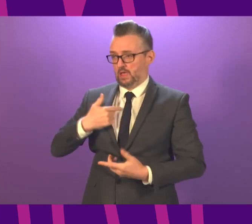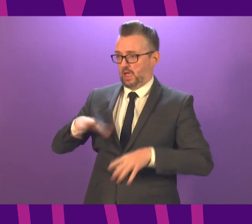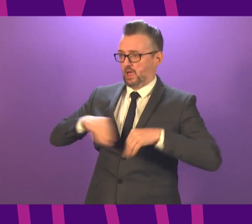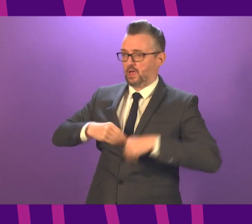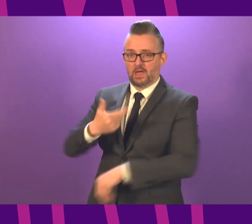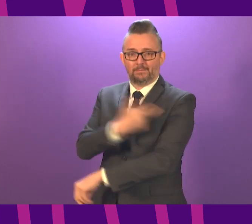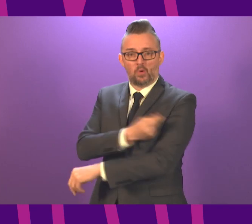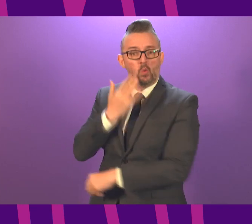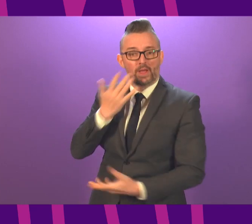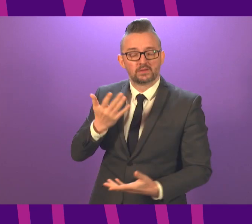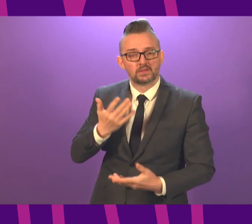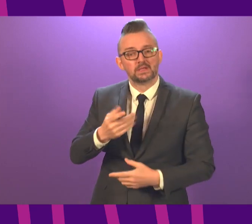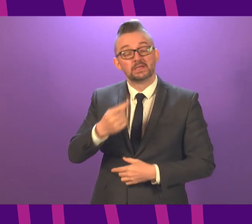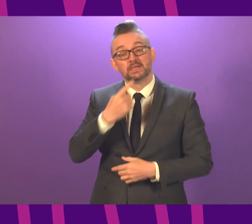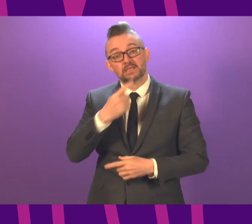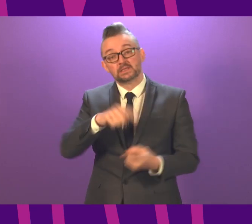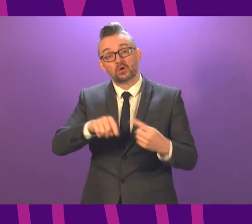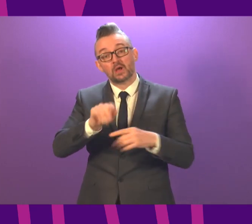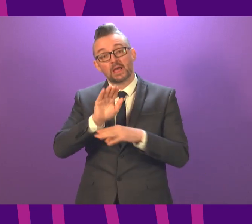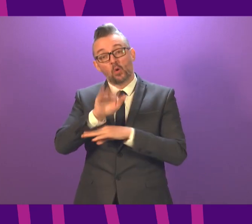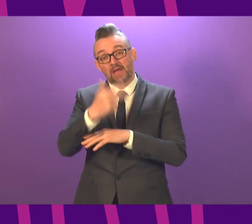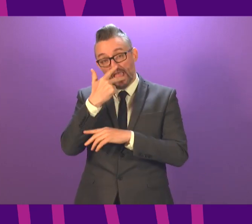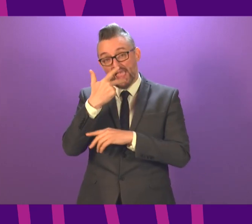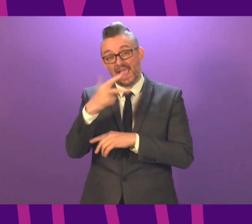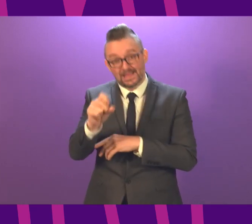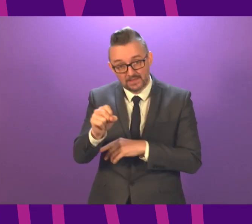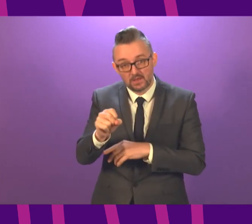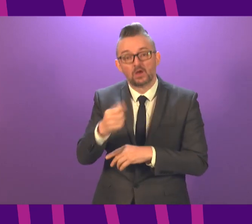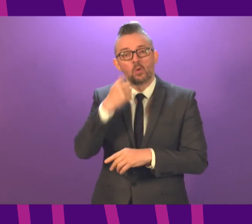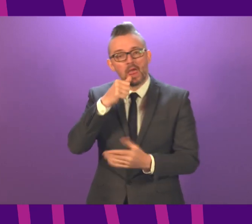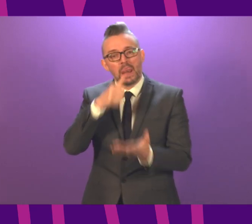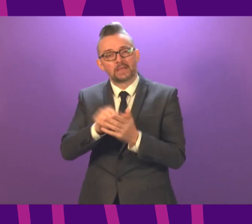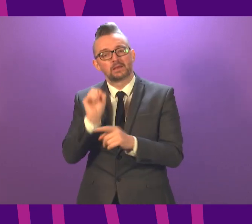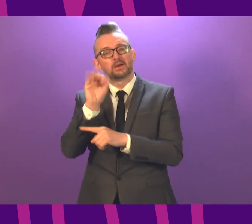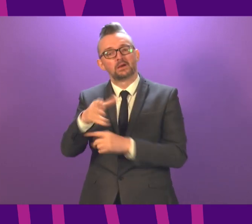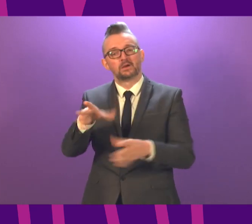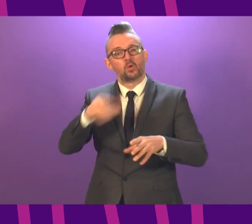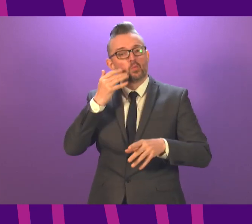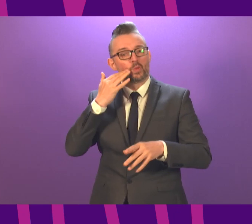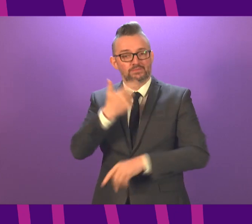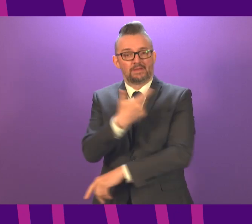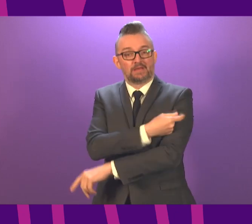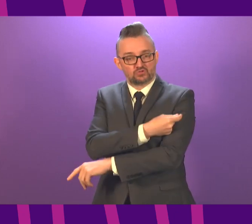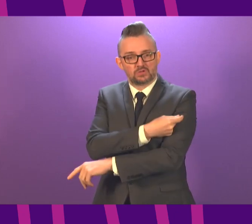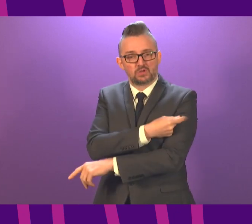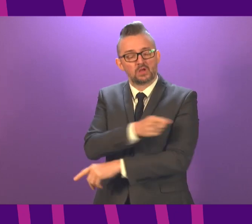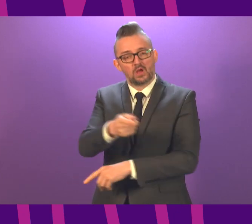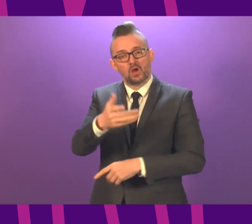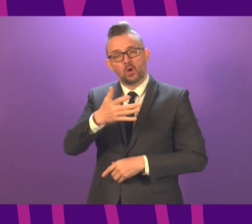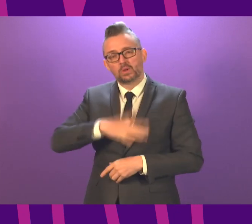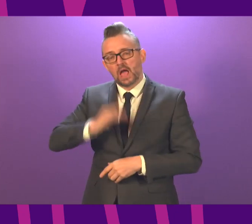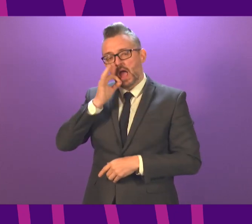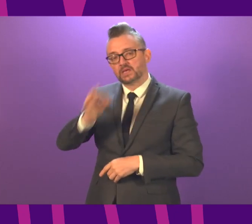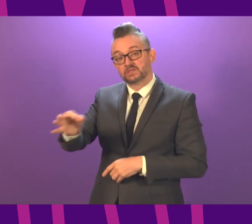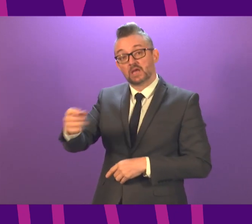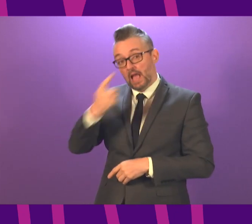the Health Secretary said that those aged over 80 will be invited to attend their vaccinations by letter. can the First Minister commit today to publish not